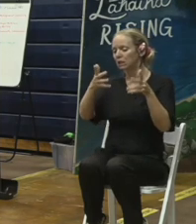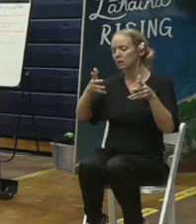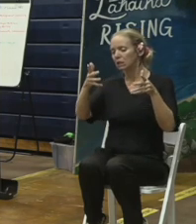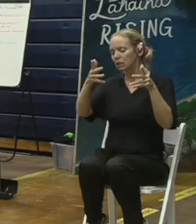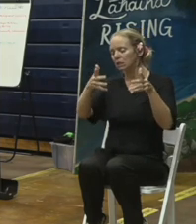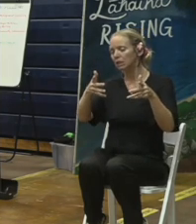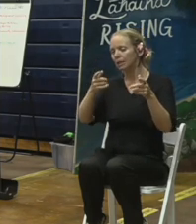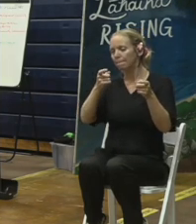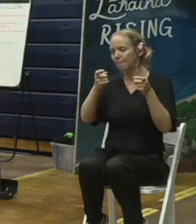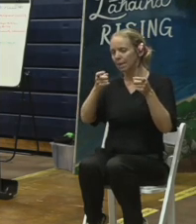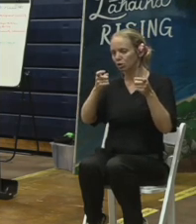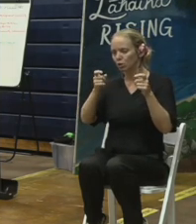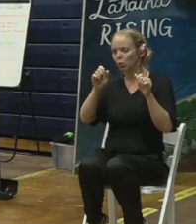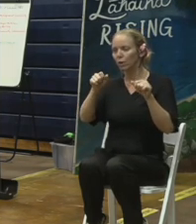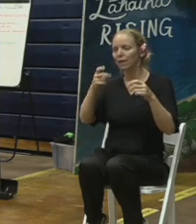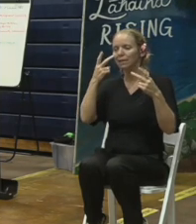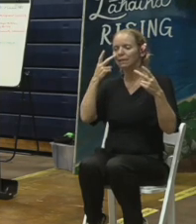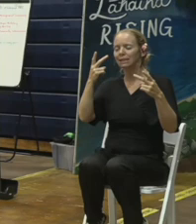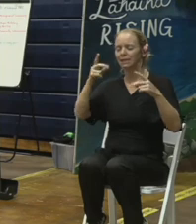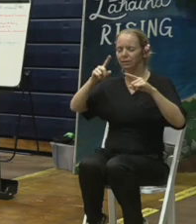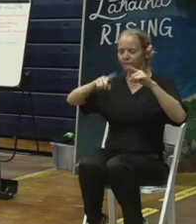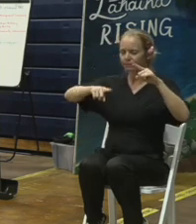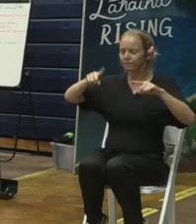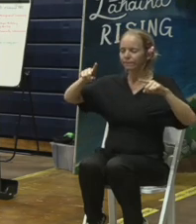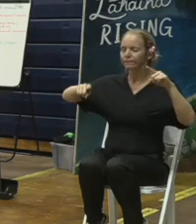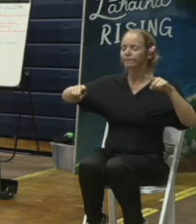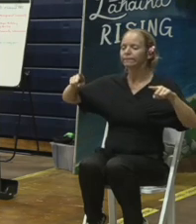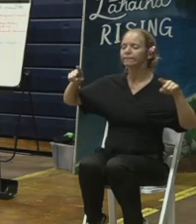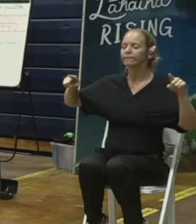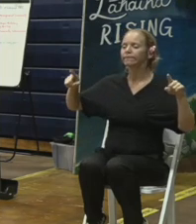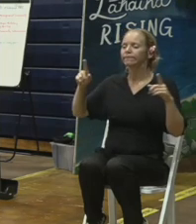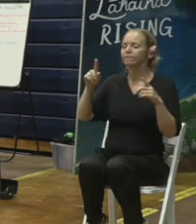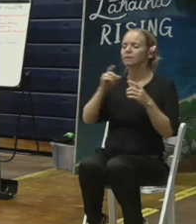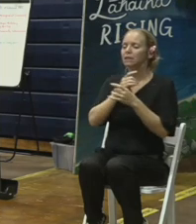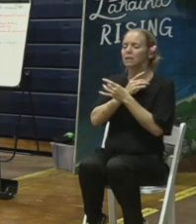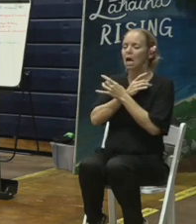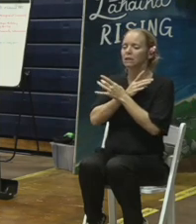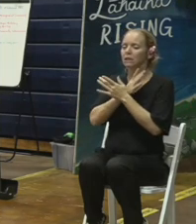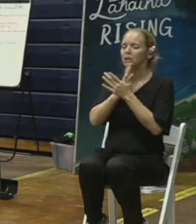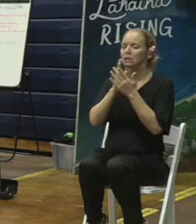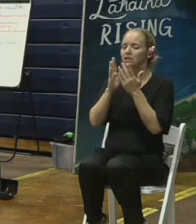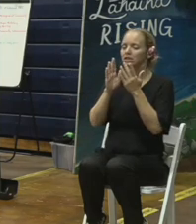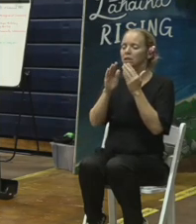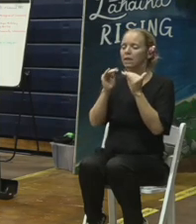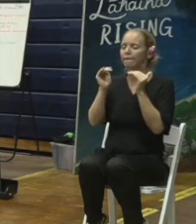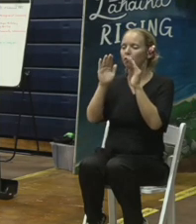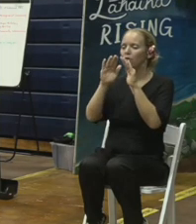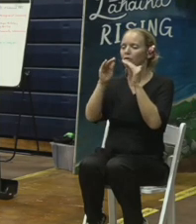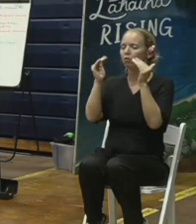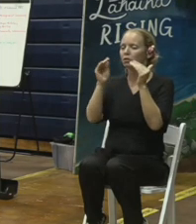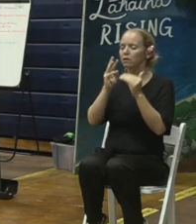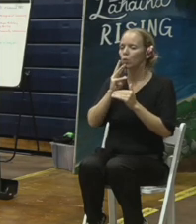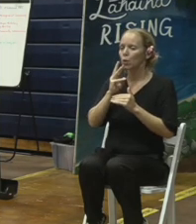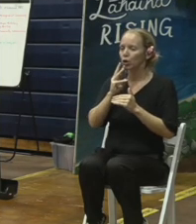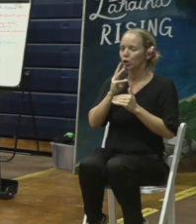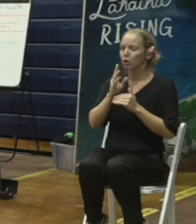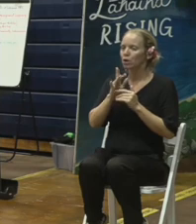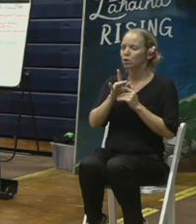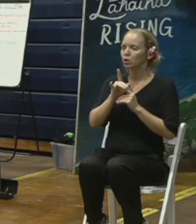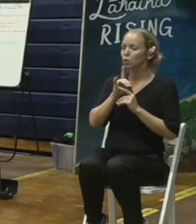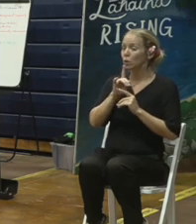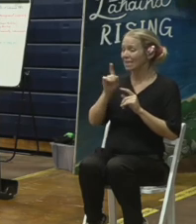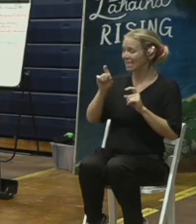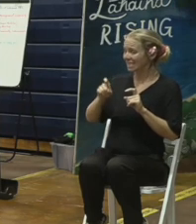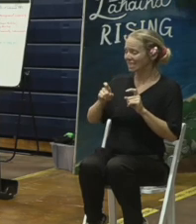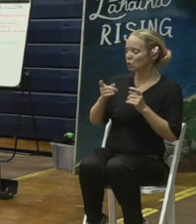fluctuation and the toxicity levels of the water in that area so this question was do you believe that conducting a baseline water quality